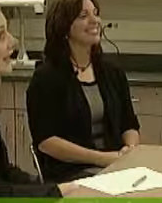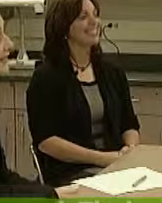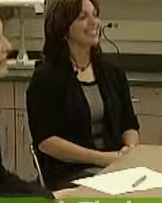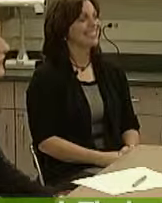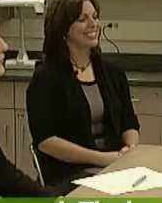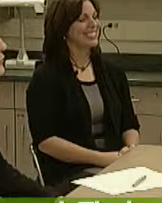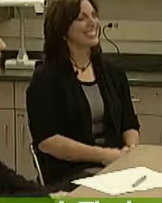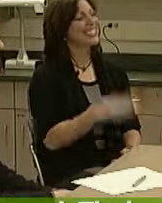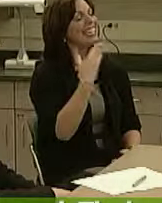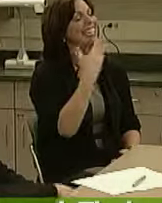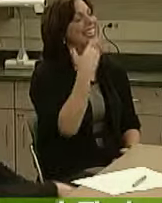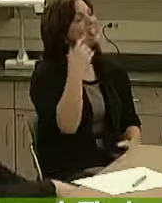Thanks for joining us.